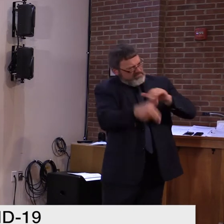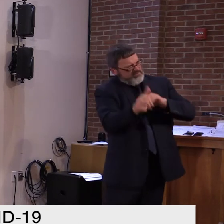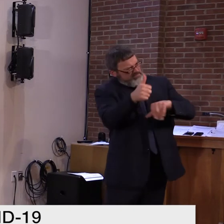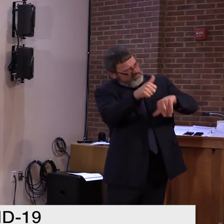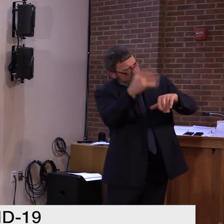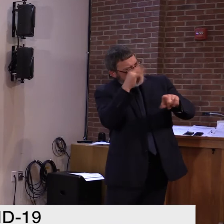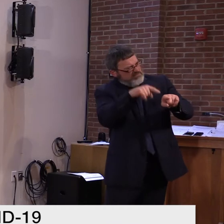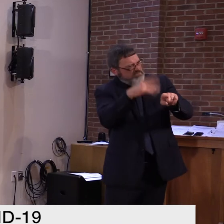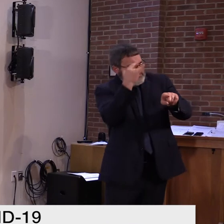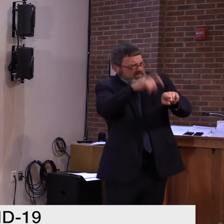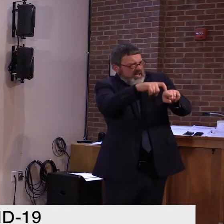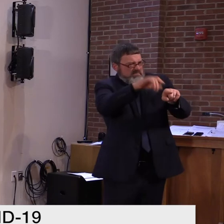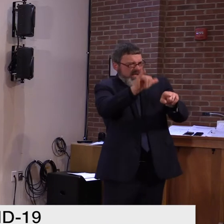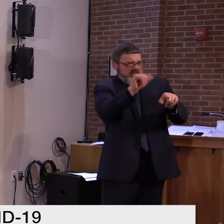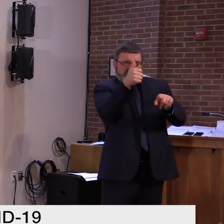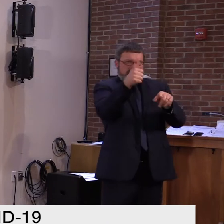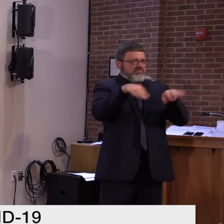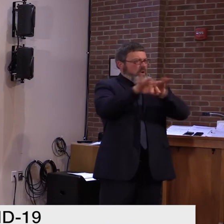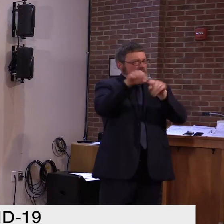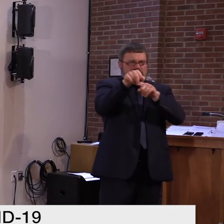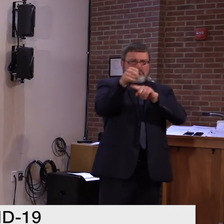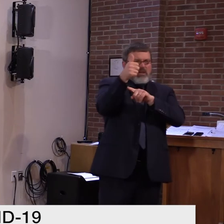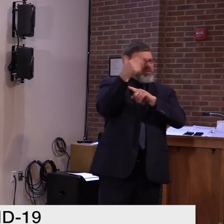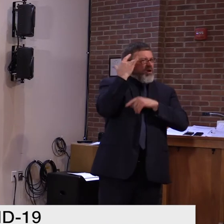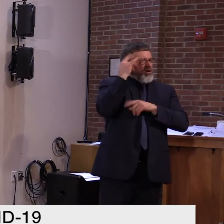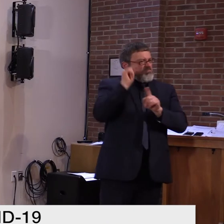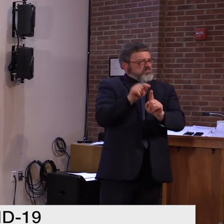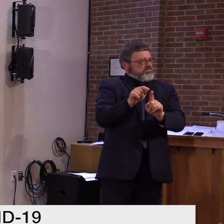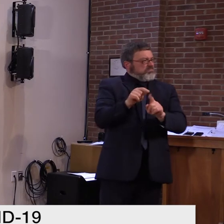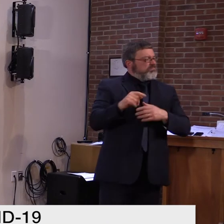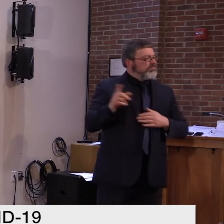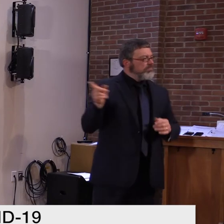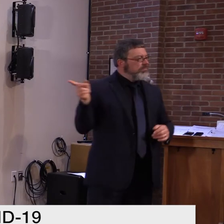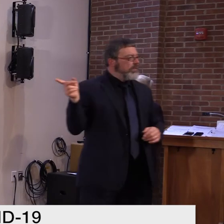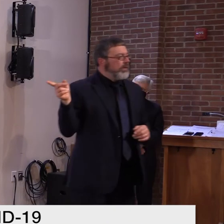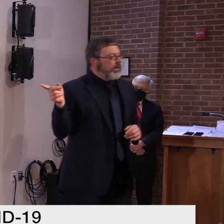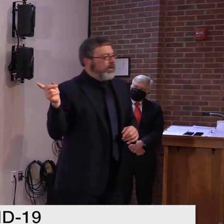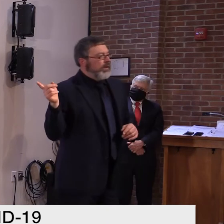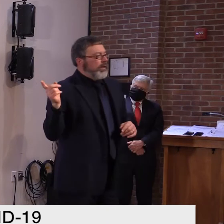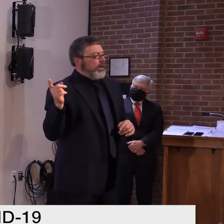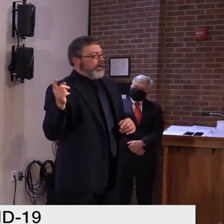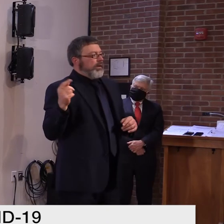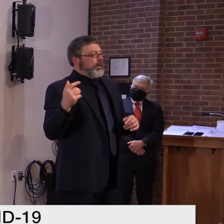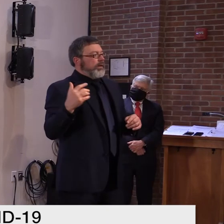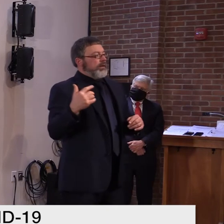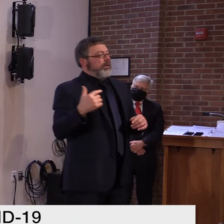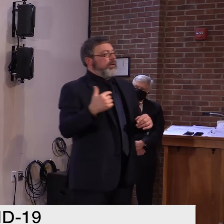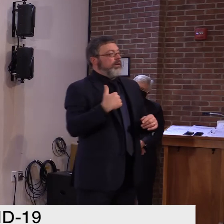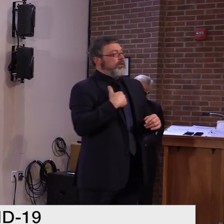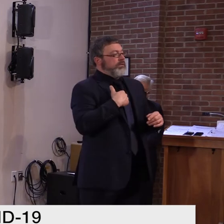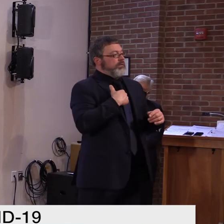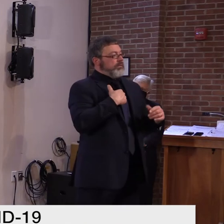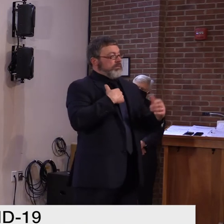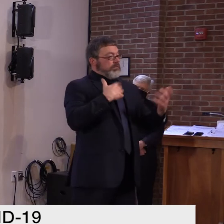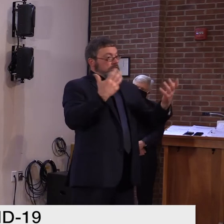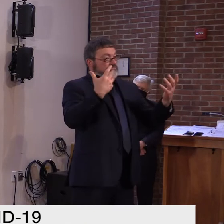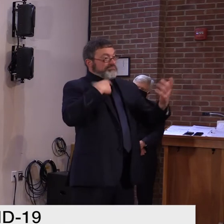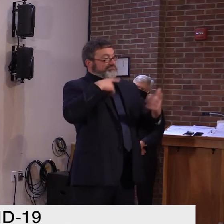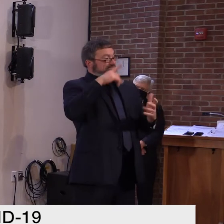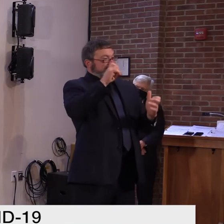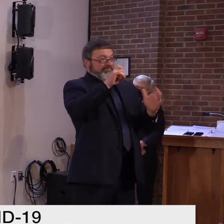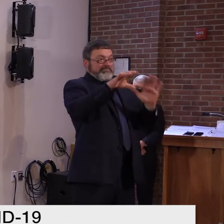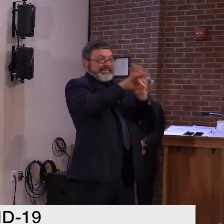trying to make sure that we, we have a end date, so to speak. And we're